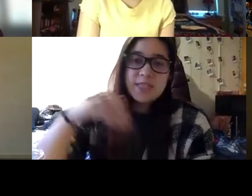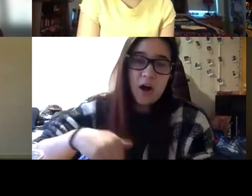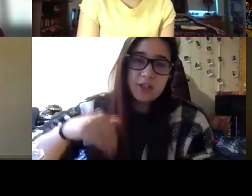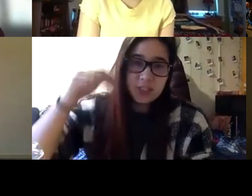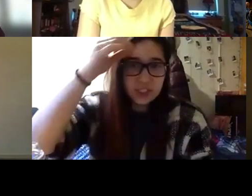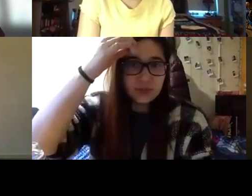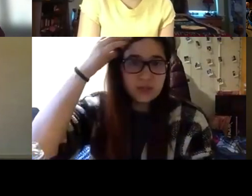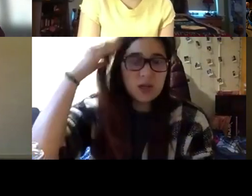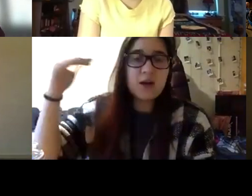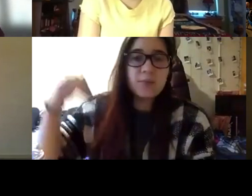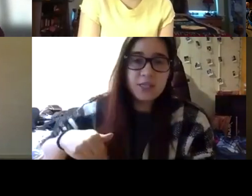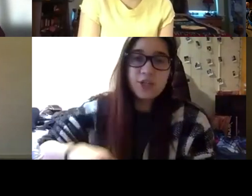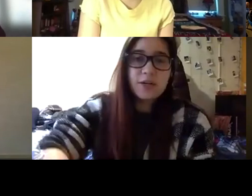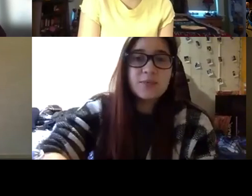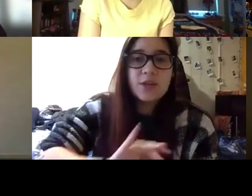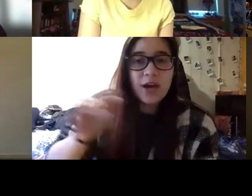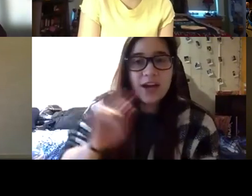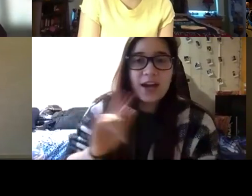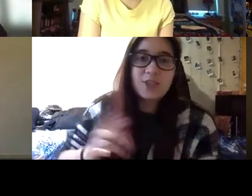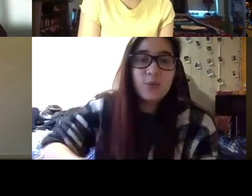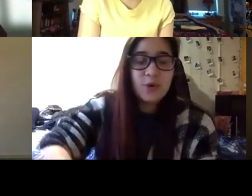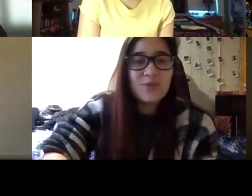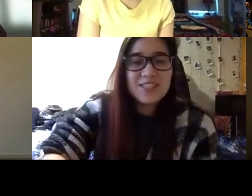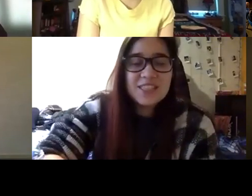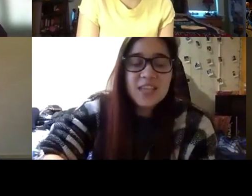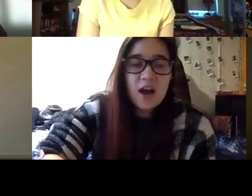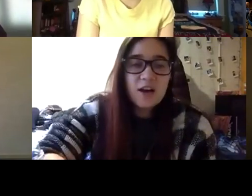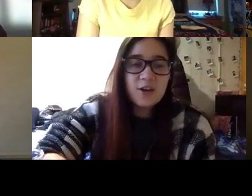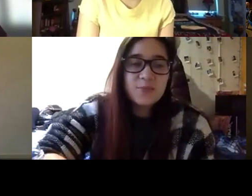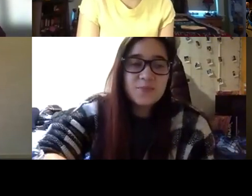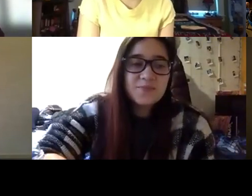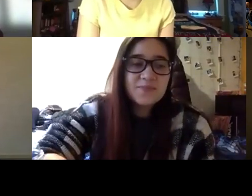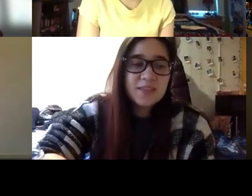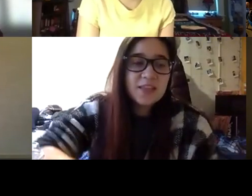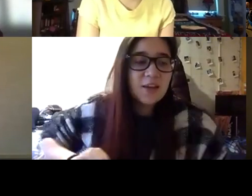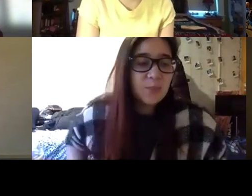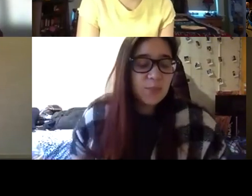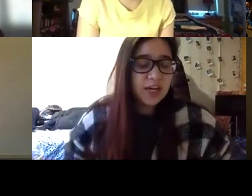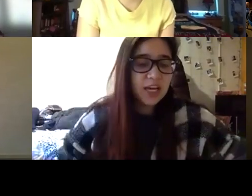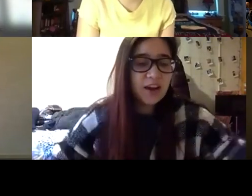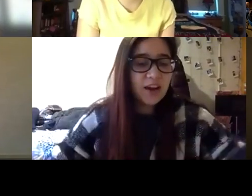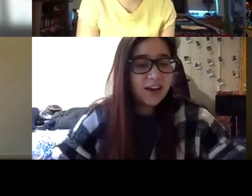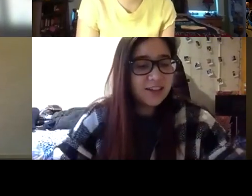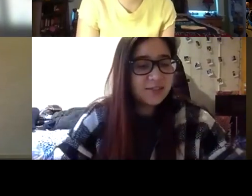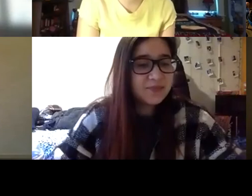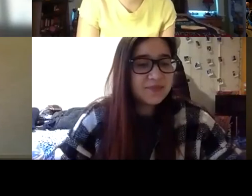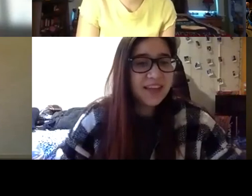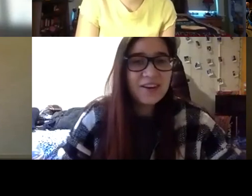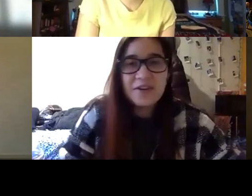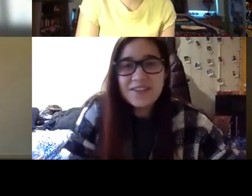psychology student, um, in Durham. So I, I, do both majors. Um, but, um, I don't know. I feel